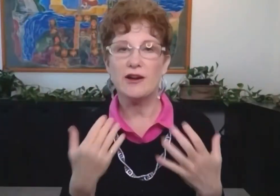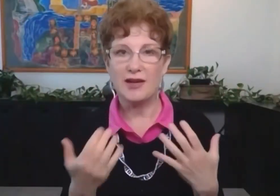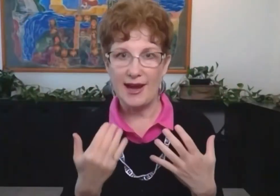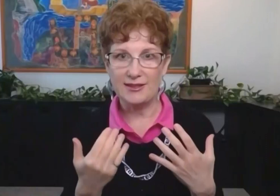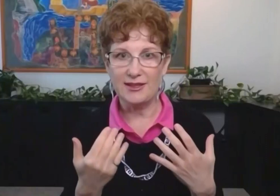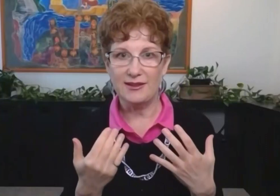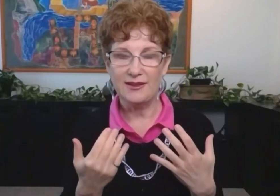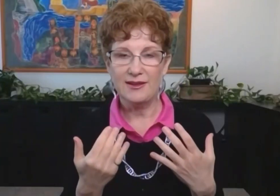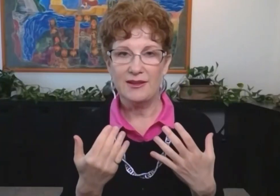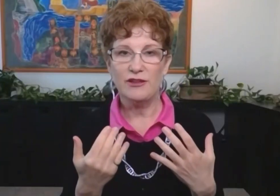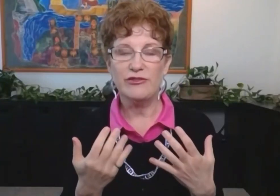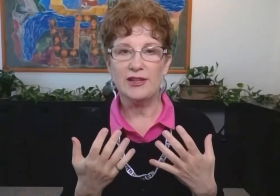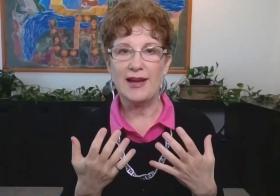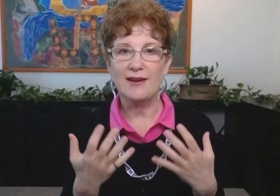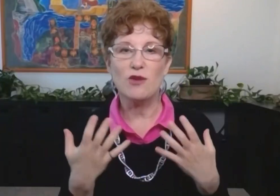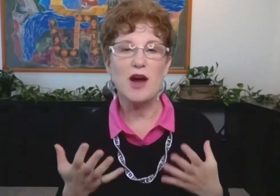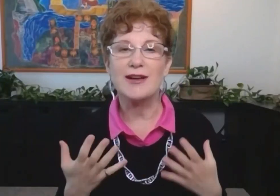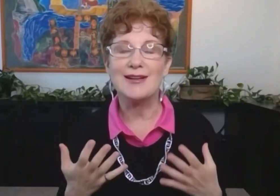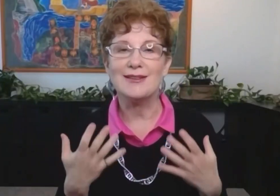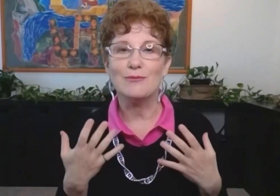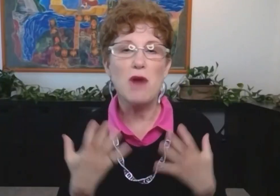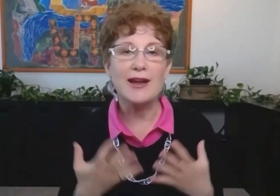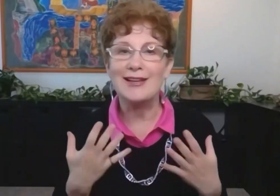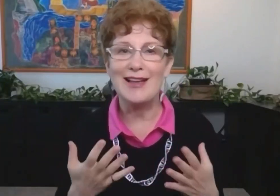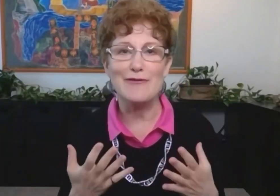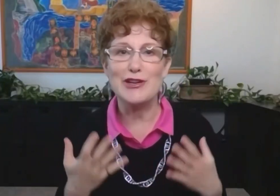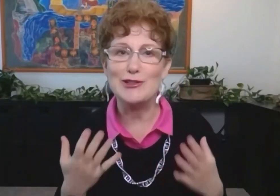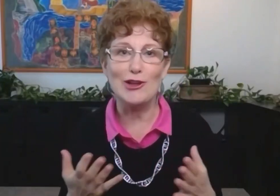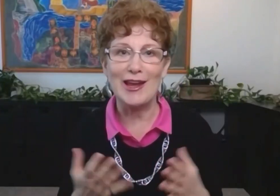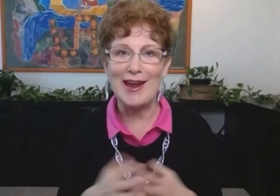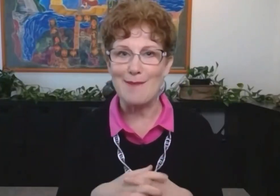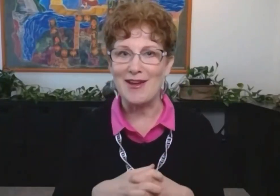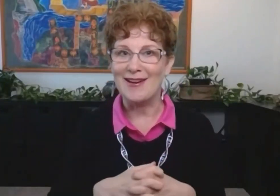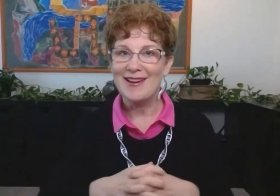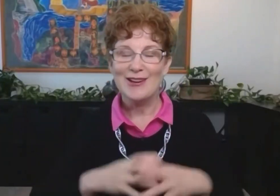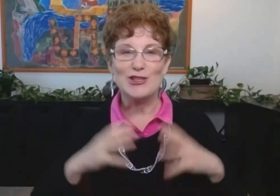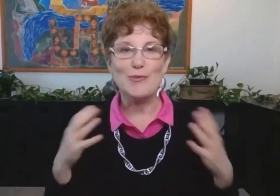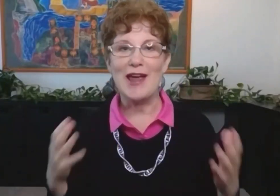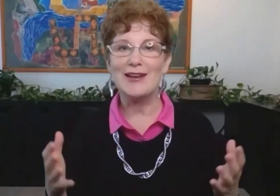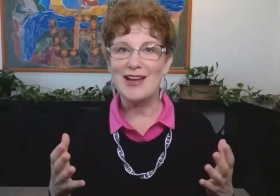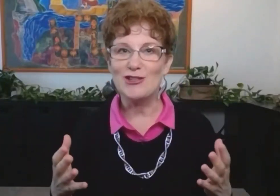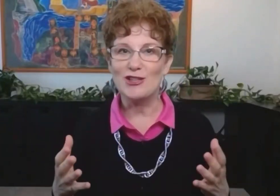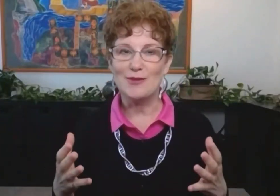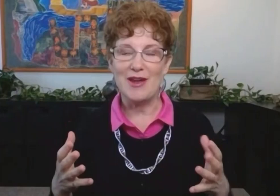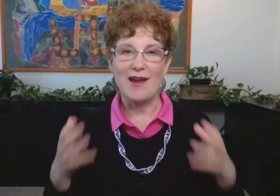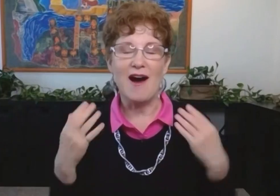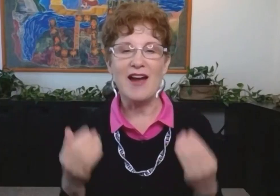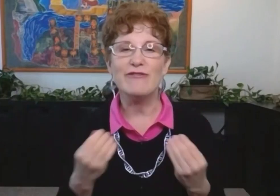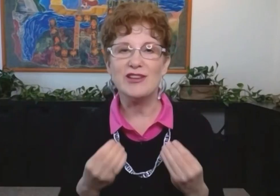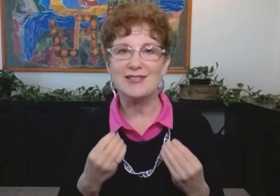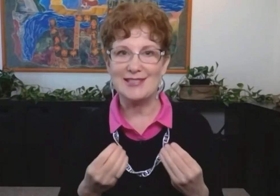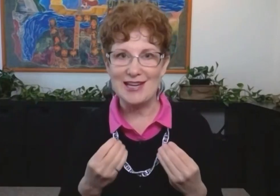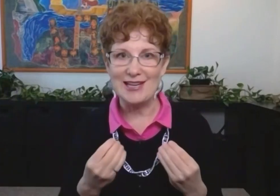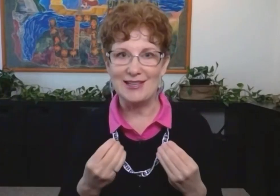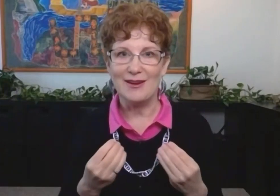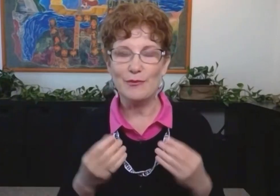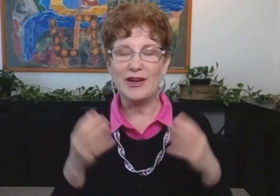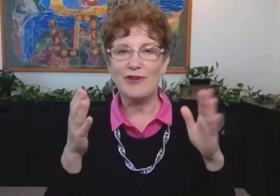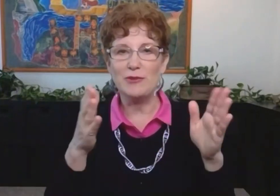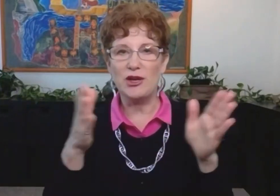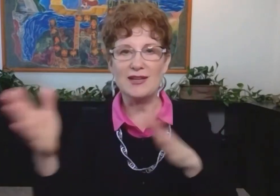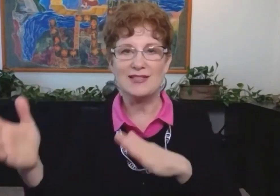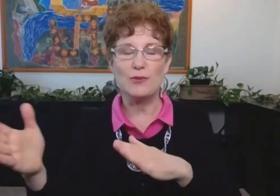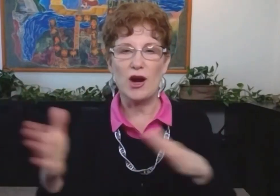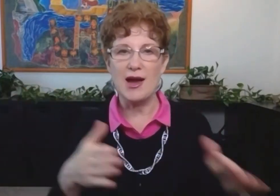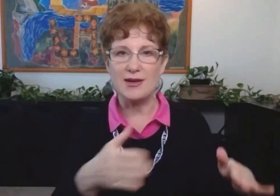you and I are connected. You feel like, oh, Monica, Monica Levin is looking at me. She's paying attention to me. I feel seen.